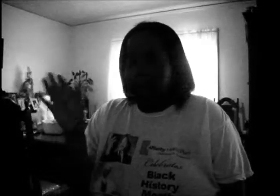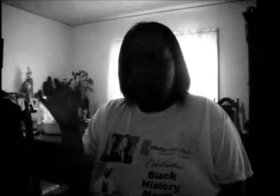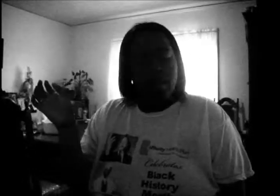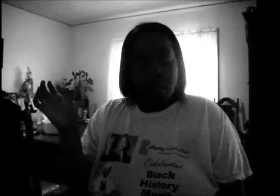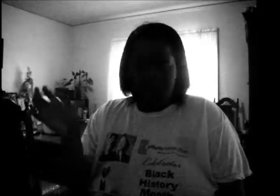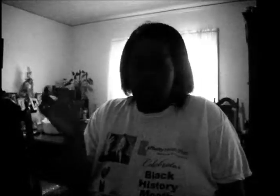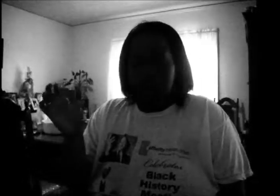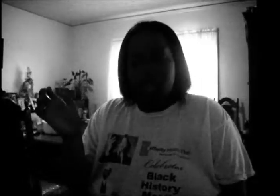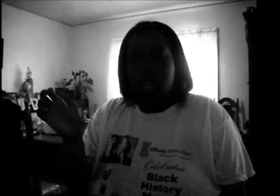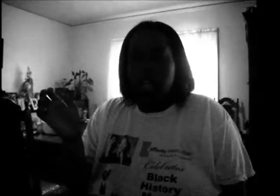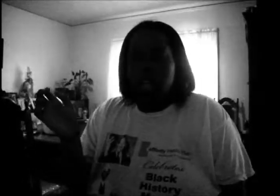have. Go ahead.